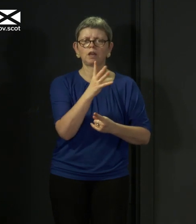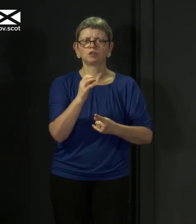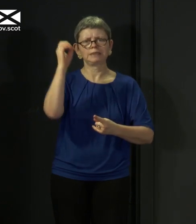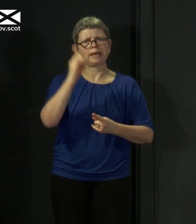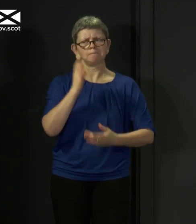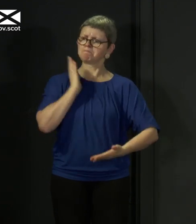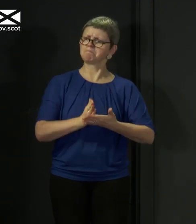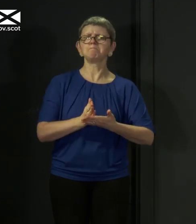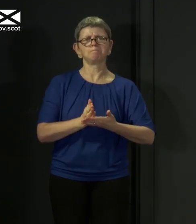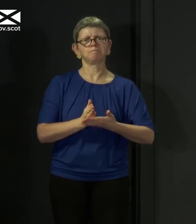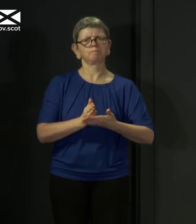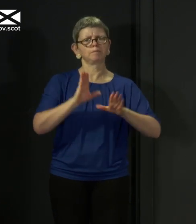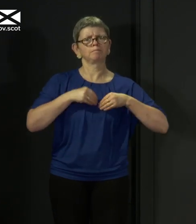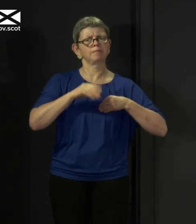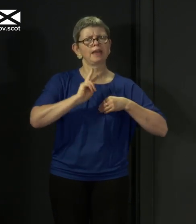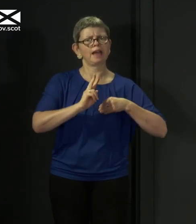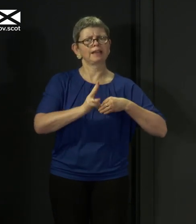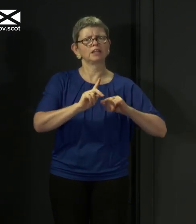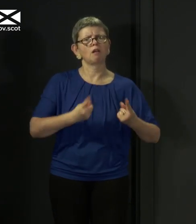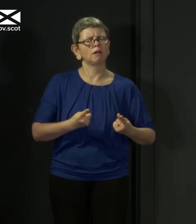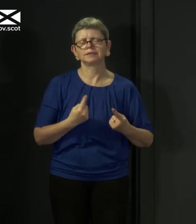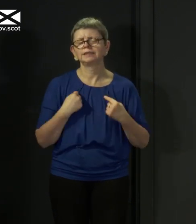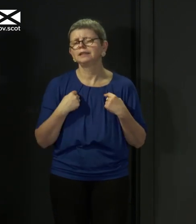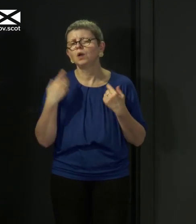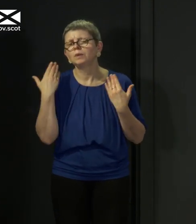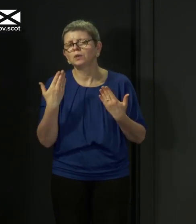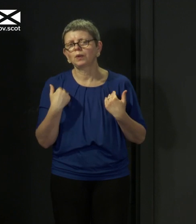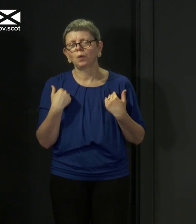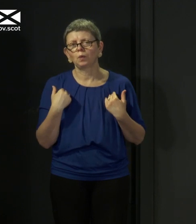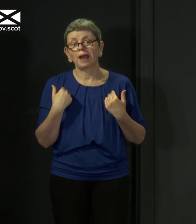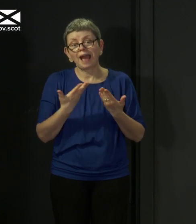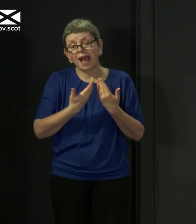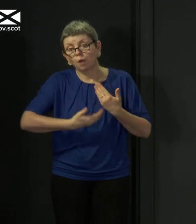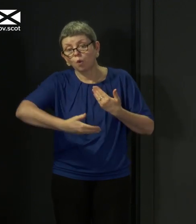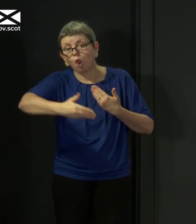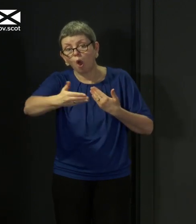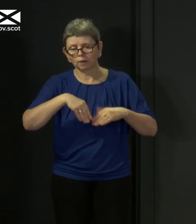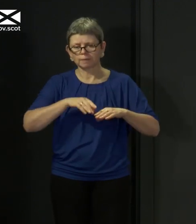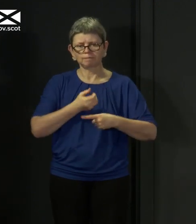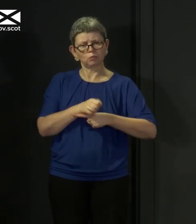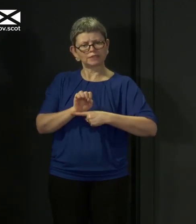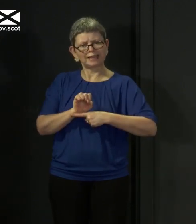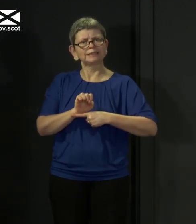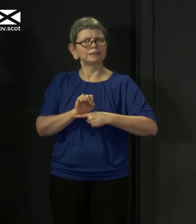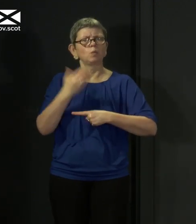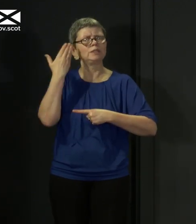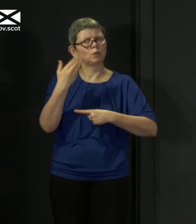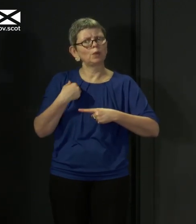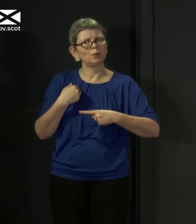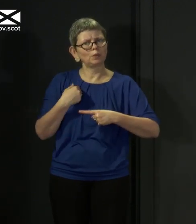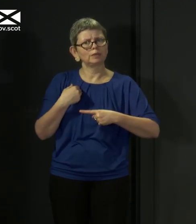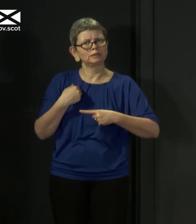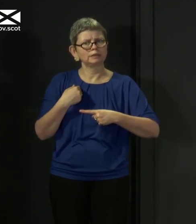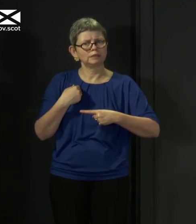in the world. That question of what level and longevity of immunity is conferred once you've had this virus is